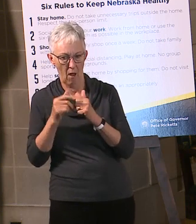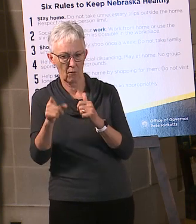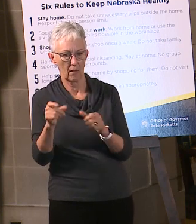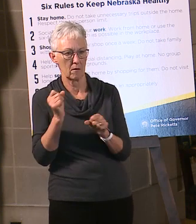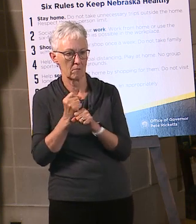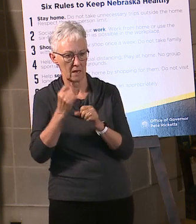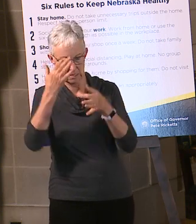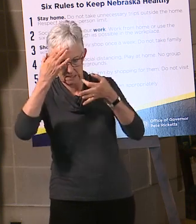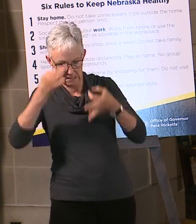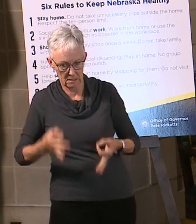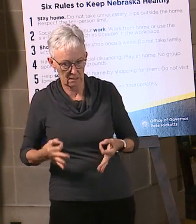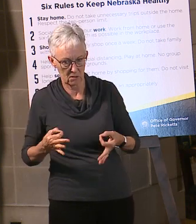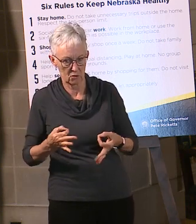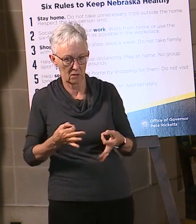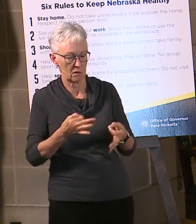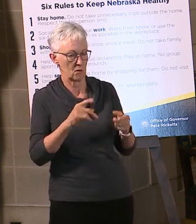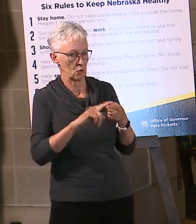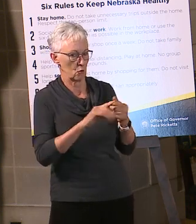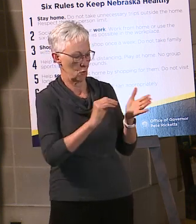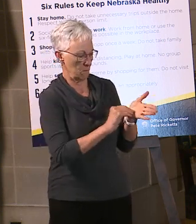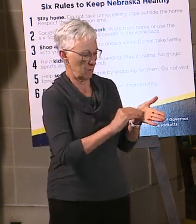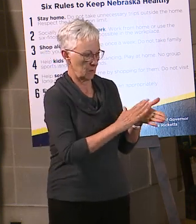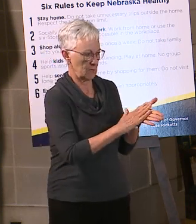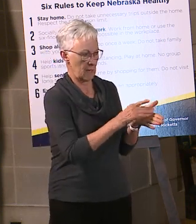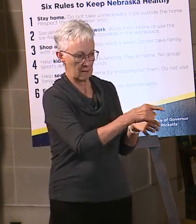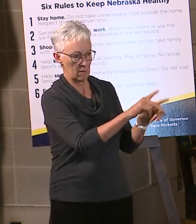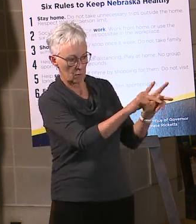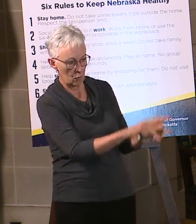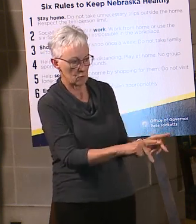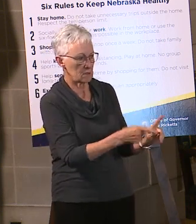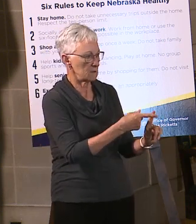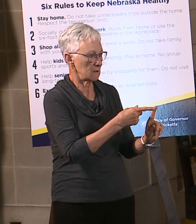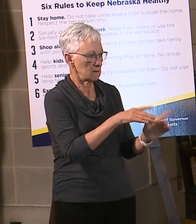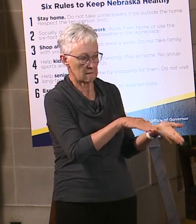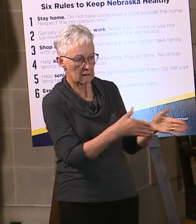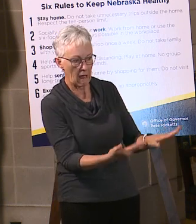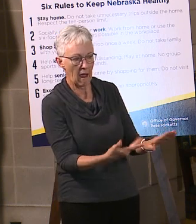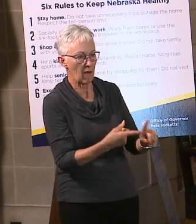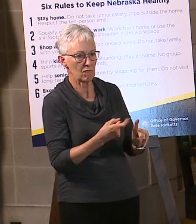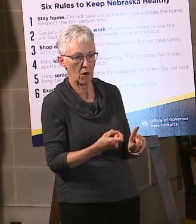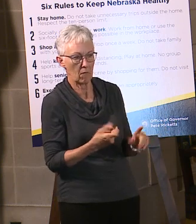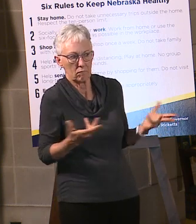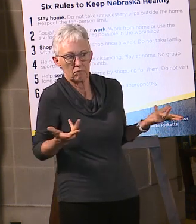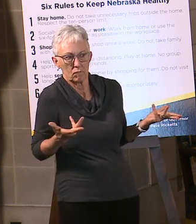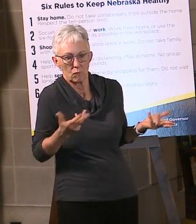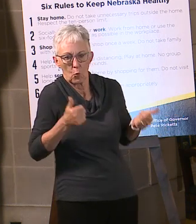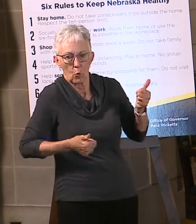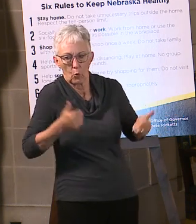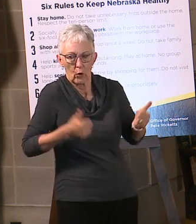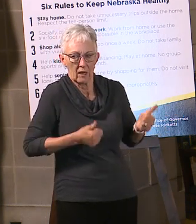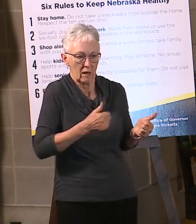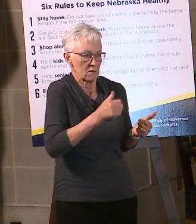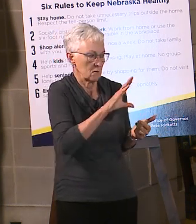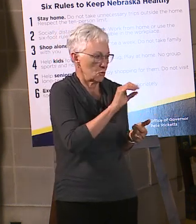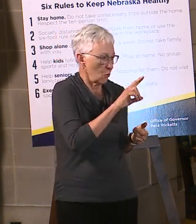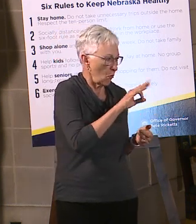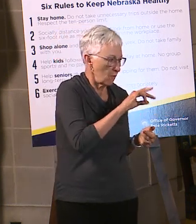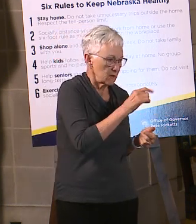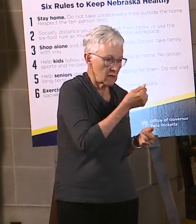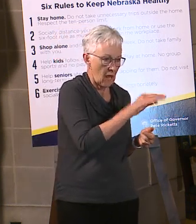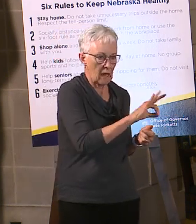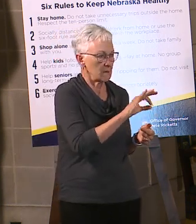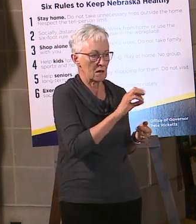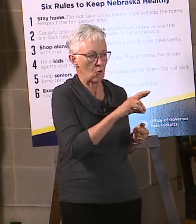make that decision. So there are published guidelines out there for how those doctors and medical examiners do that, then they're supposed to be following those guidelines,